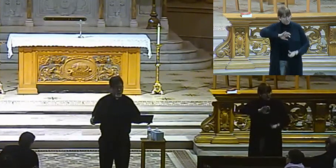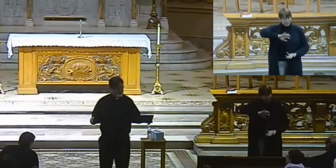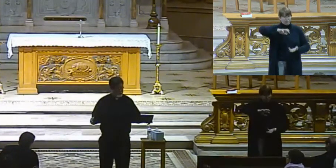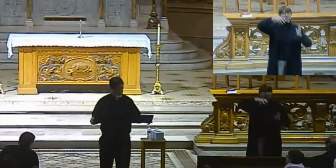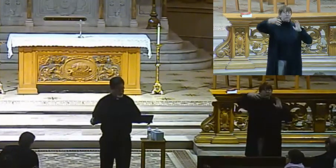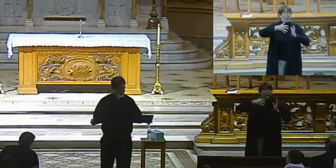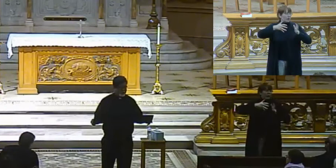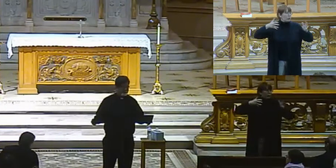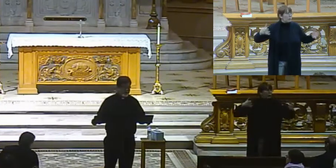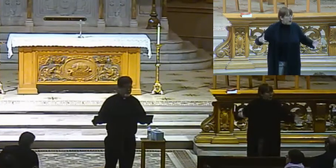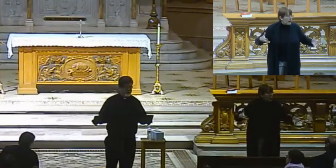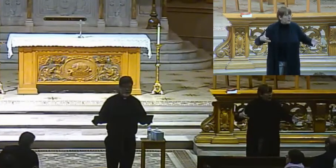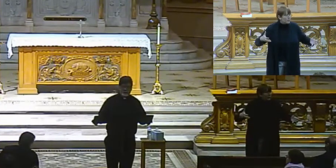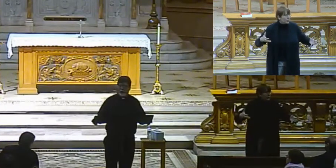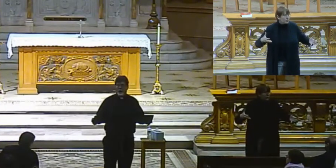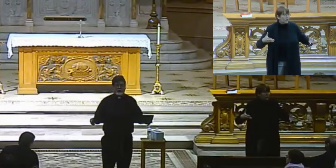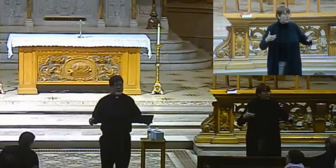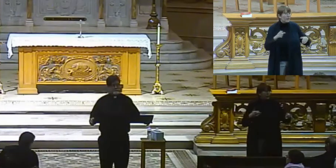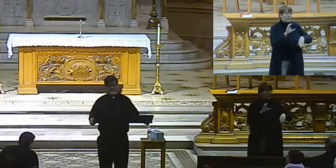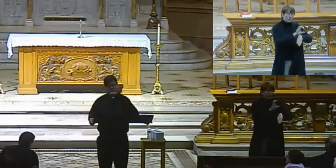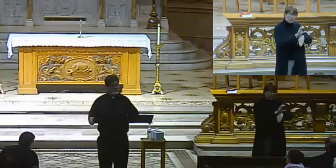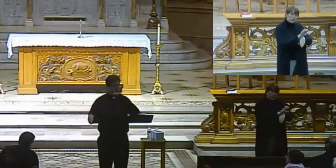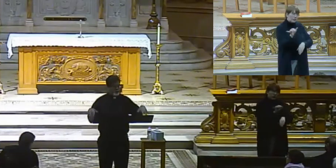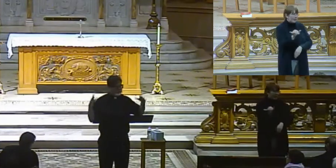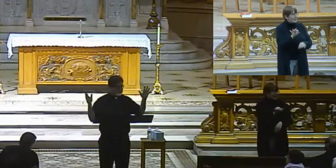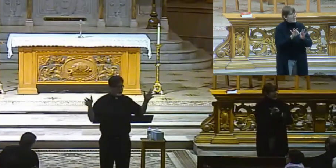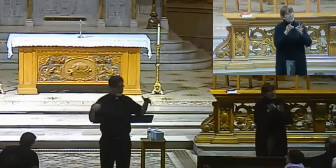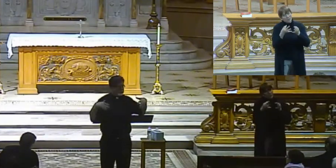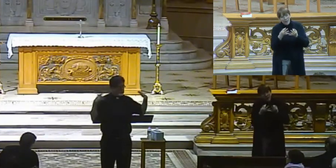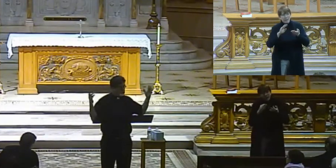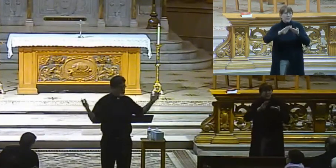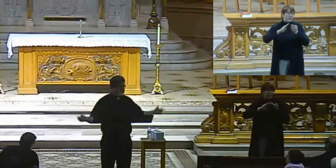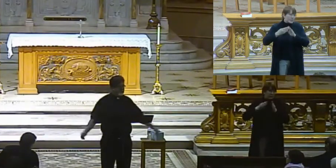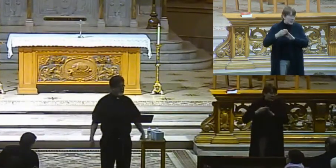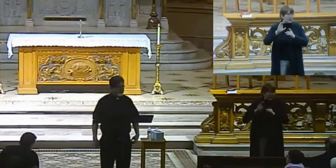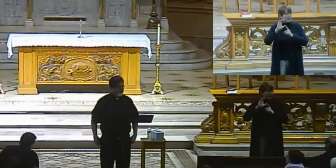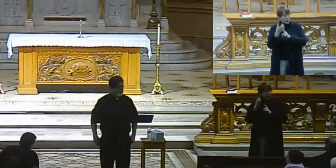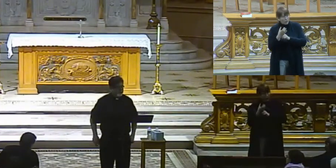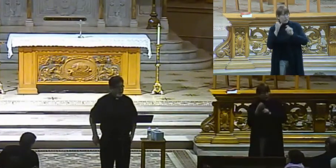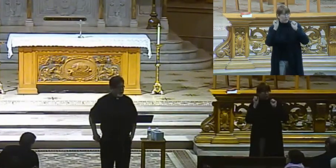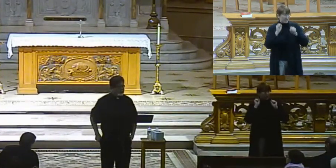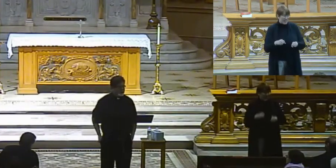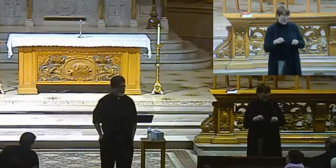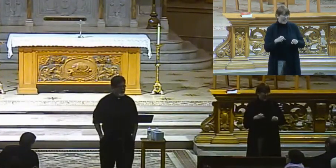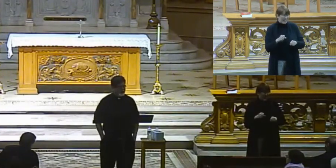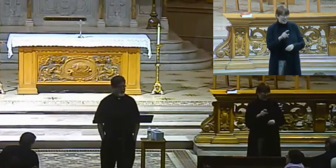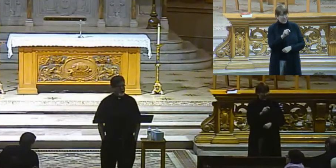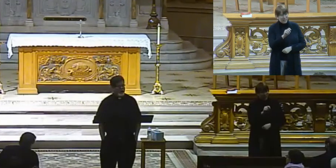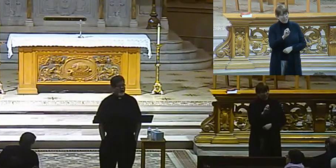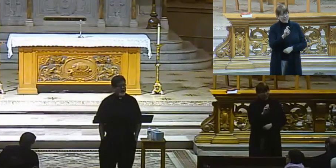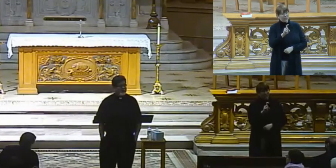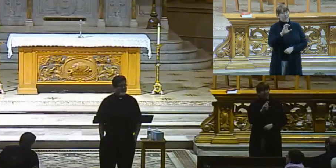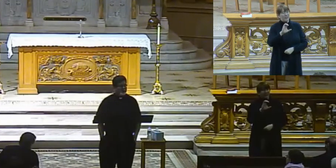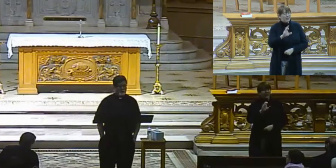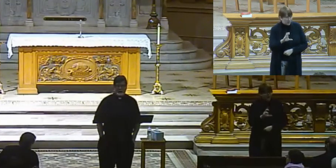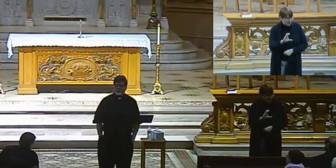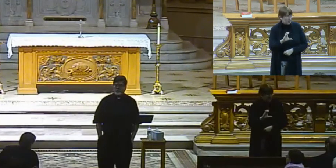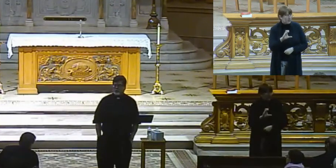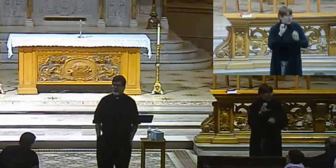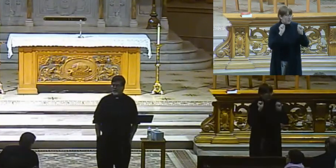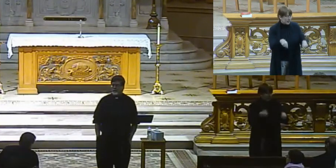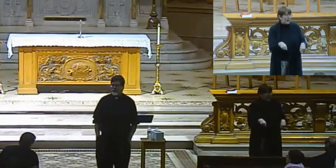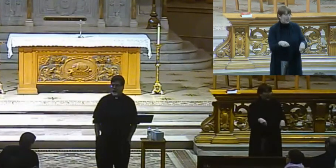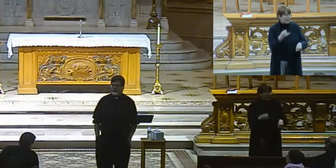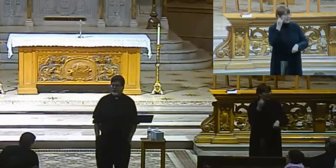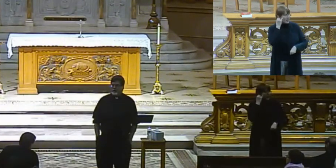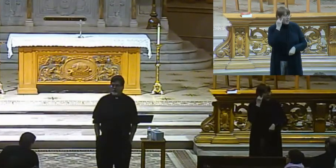you know, parishes like families or cities or cultures, whatever can become very toxic, and if nobody is